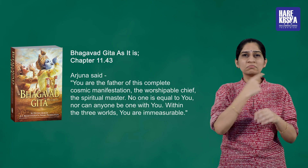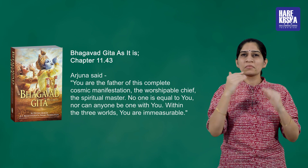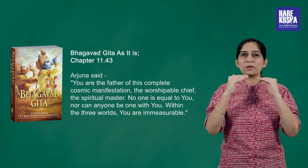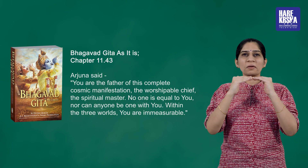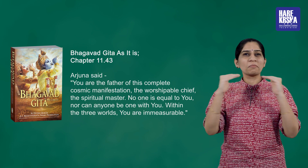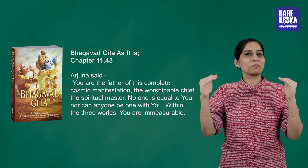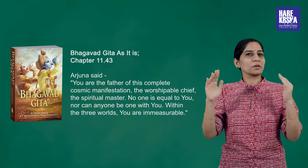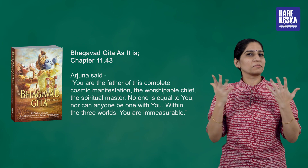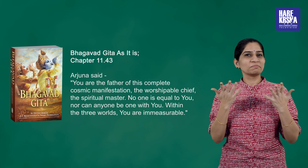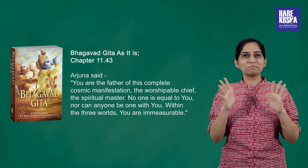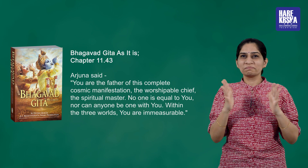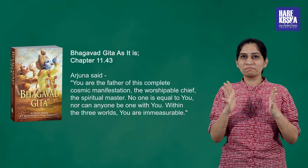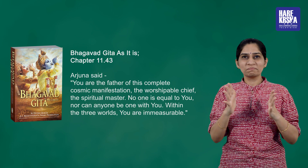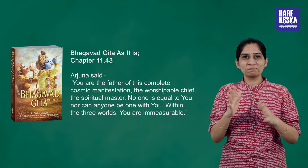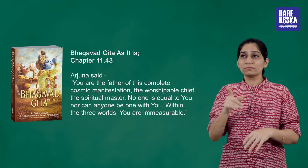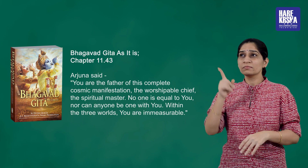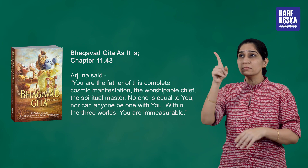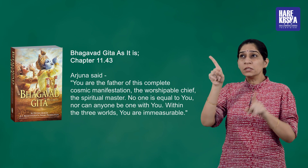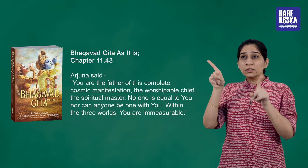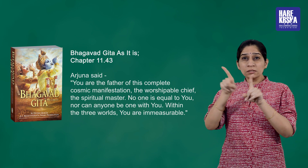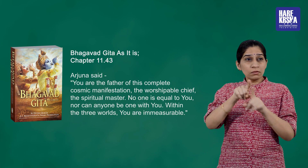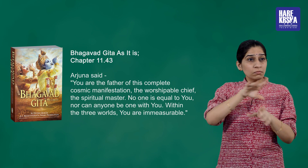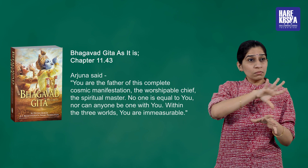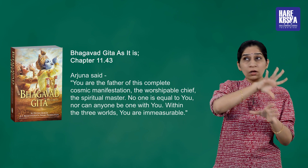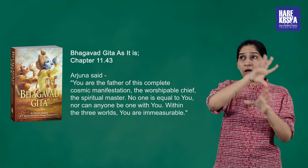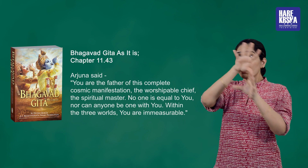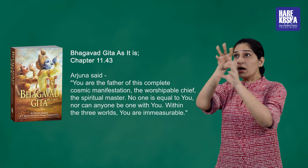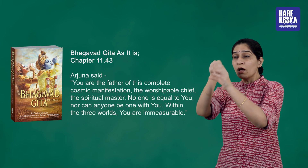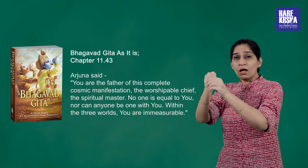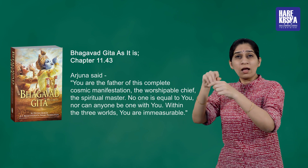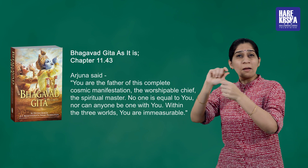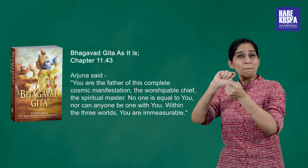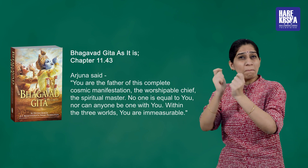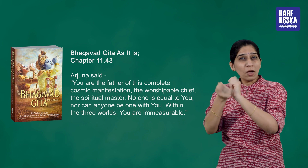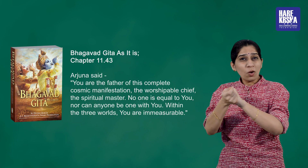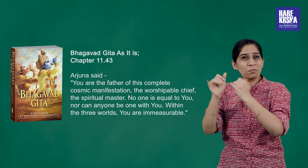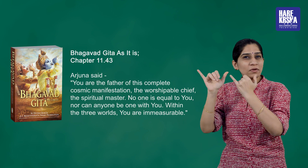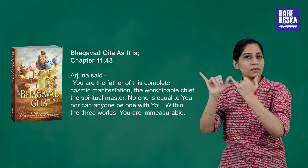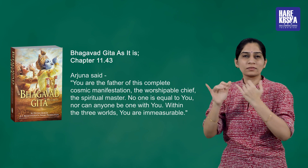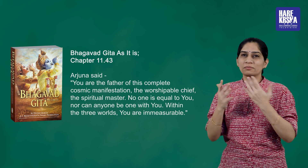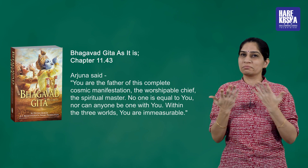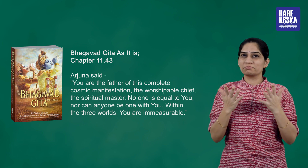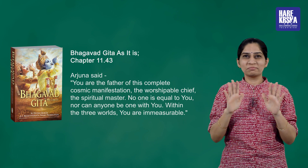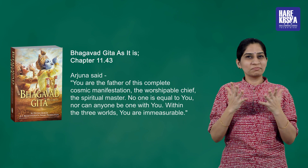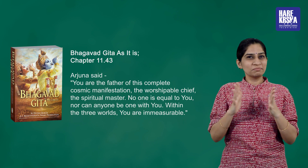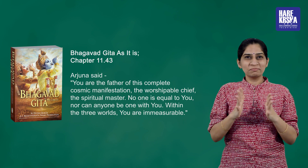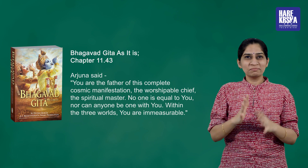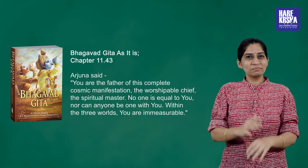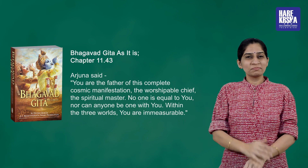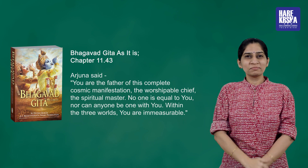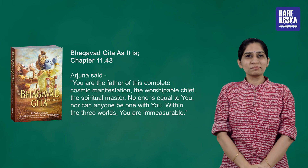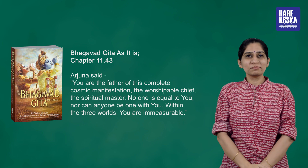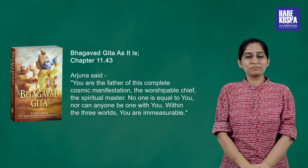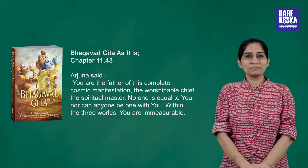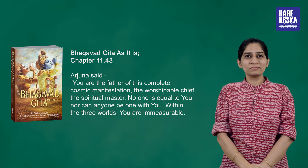can anyone be one with you within the three worlds